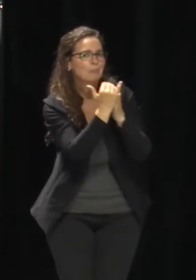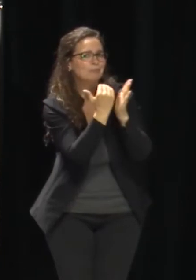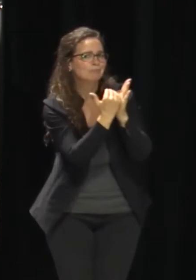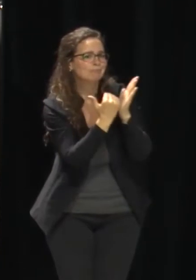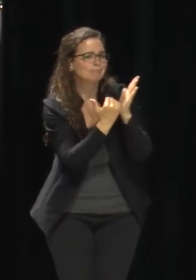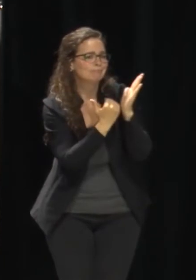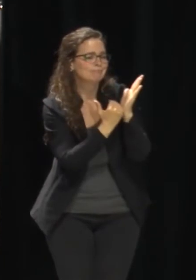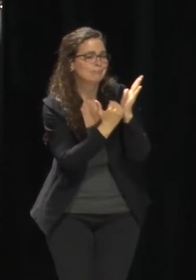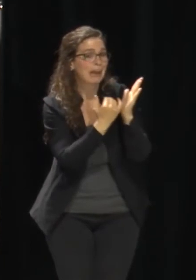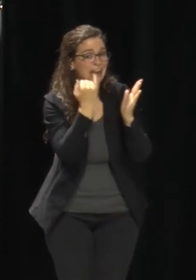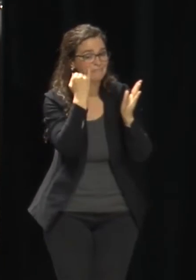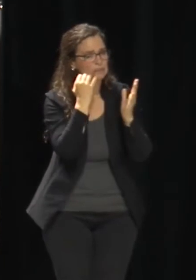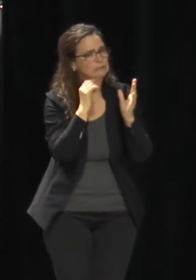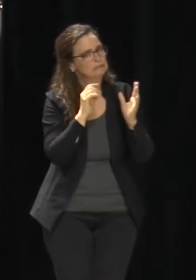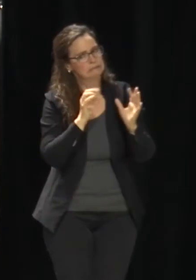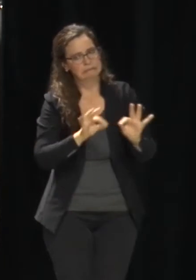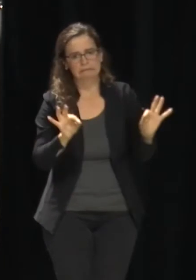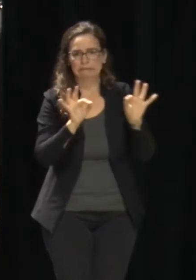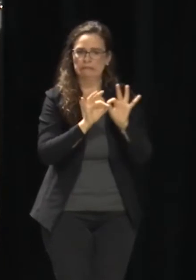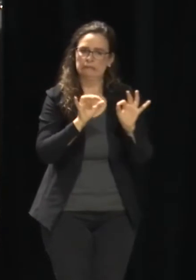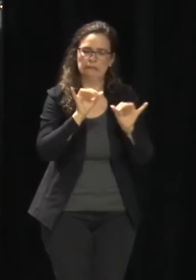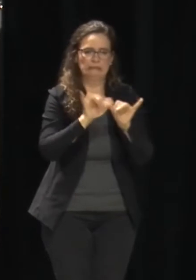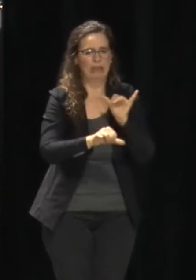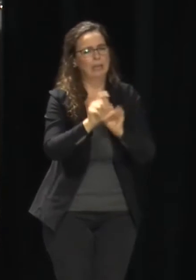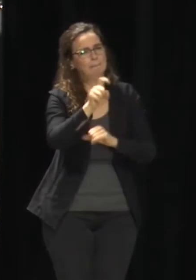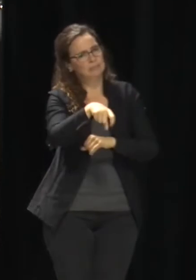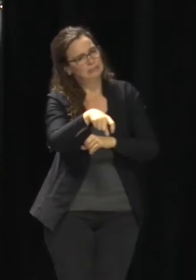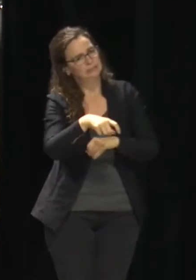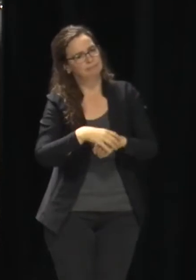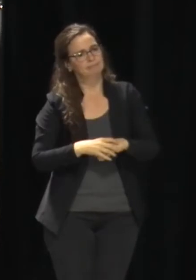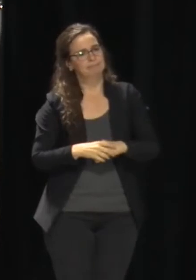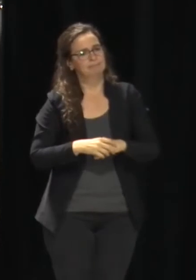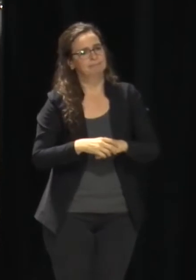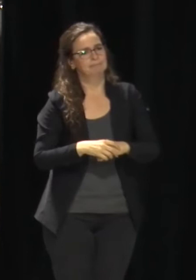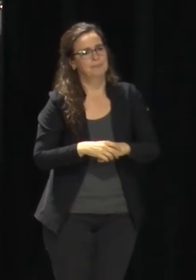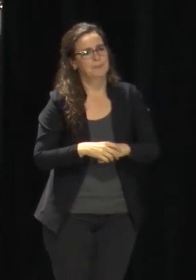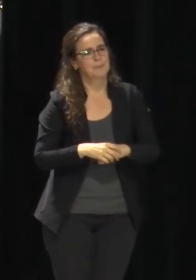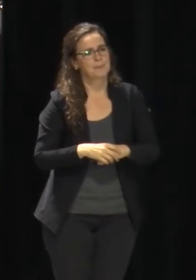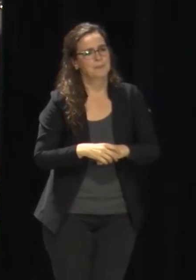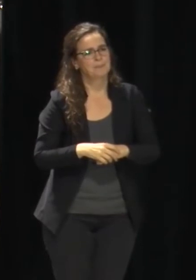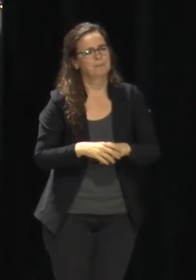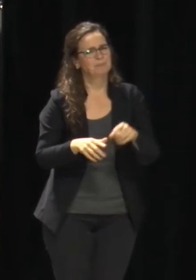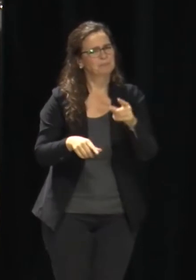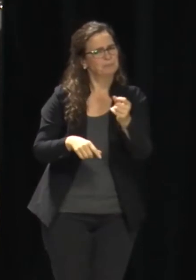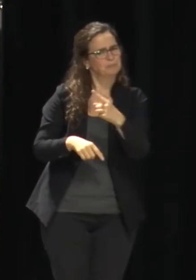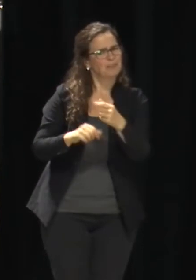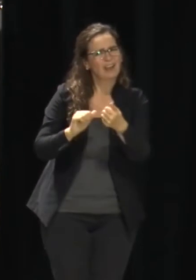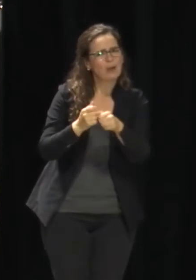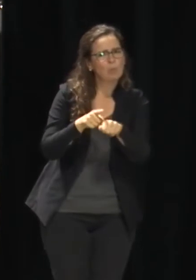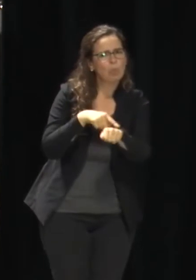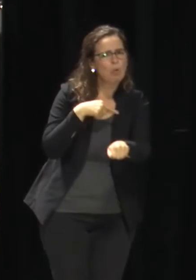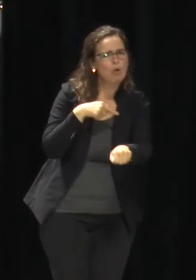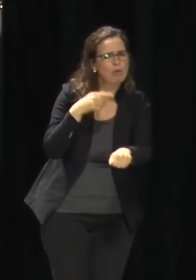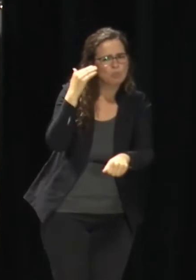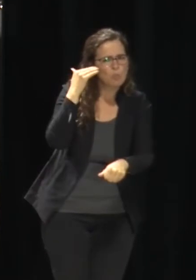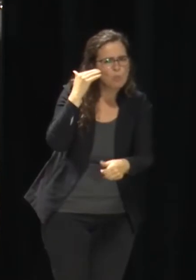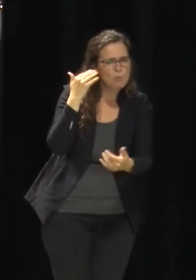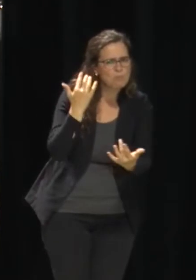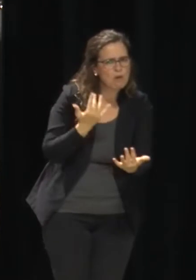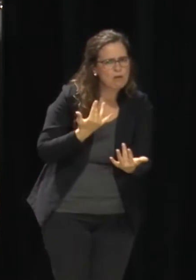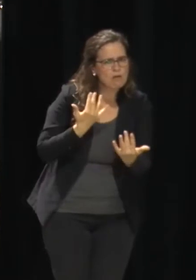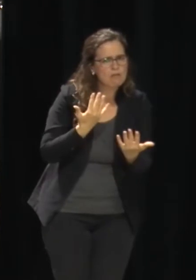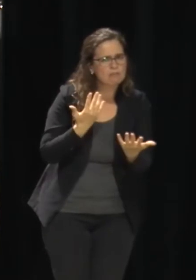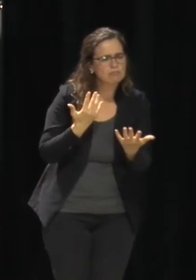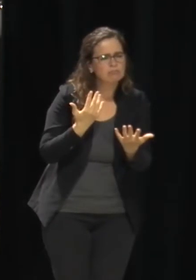long until you know then who to cut and who – like, when is the cut off? So, if you think about what we're looking at right